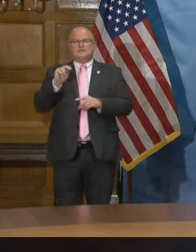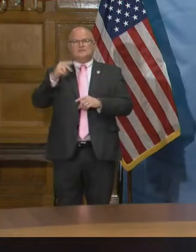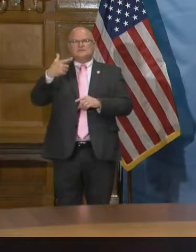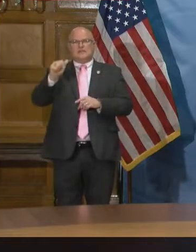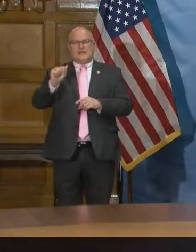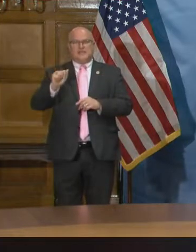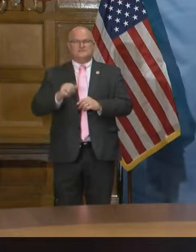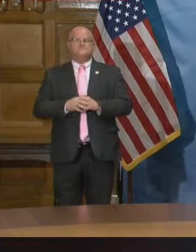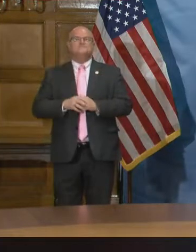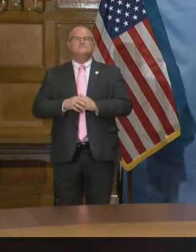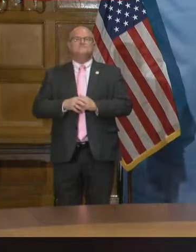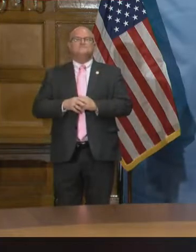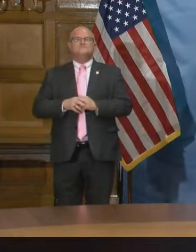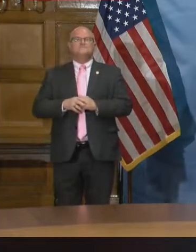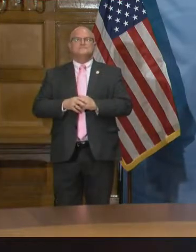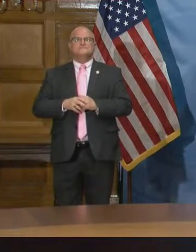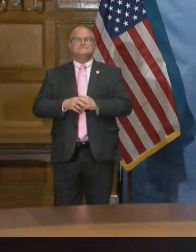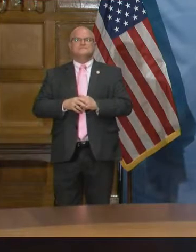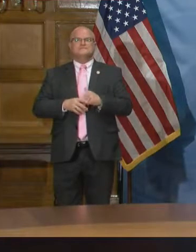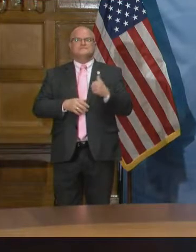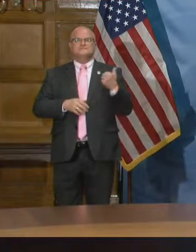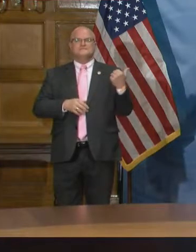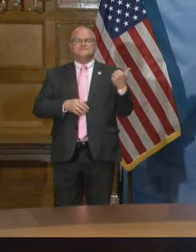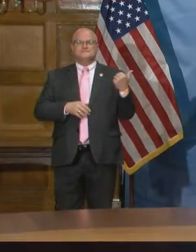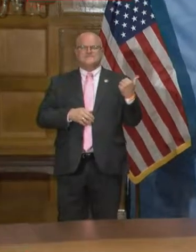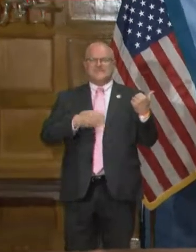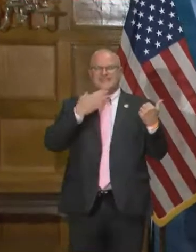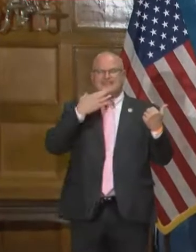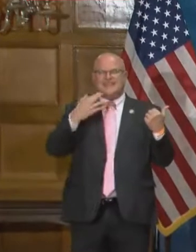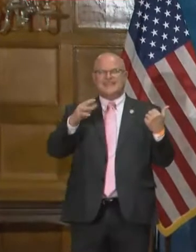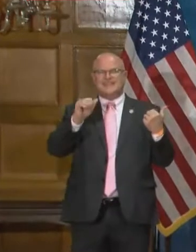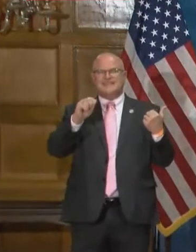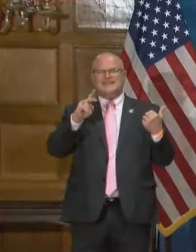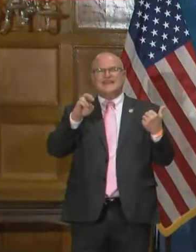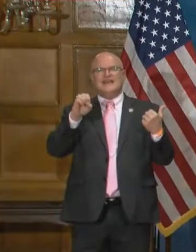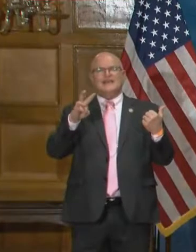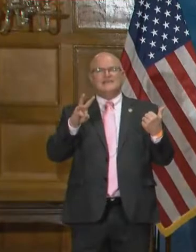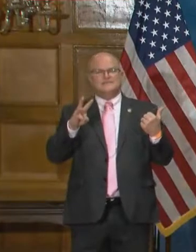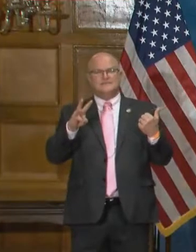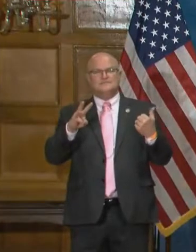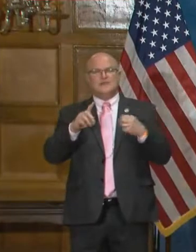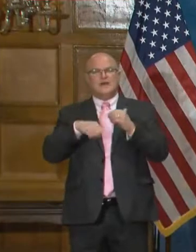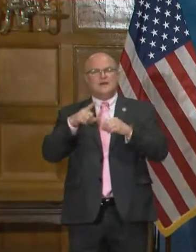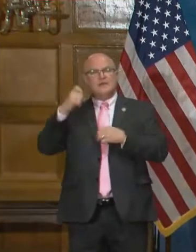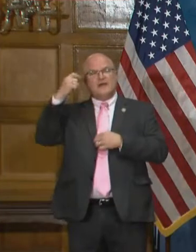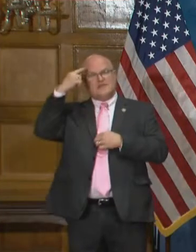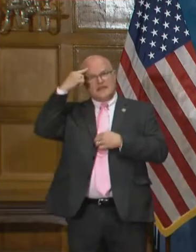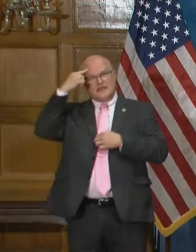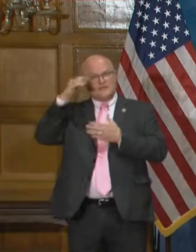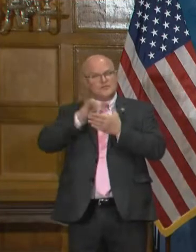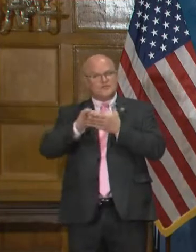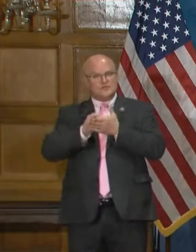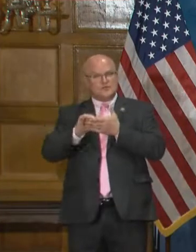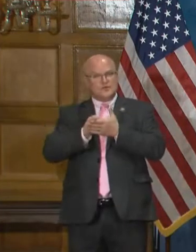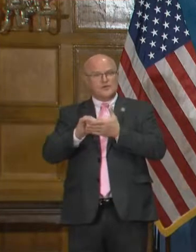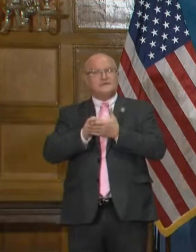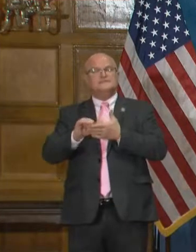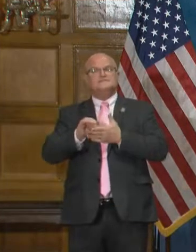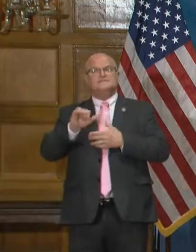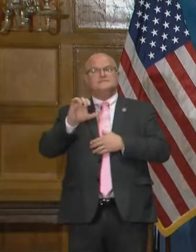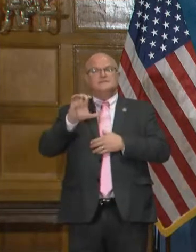because of them. Uh, uh, thank you, Andrew. And in reference to a governor Cuomo, uh,